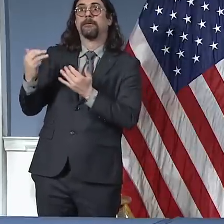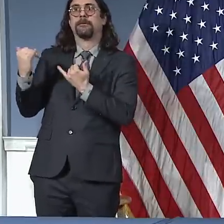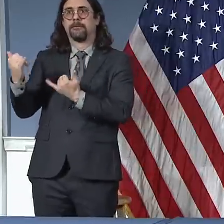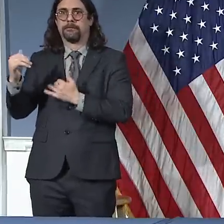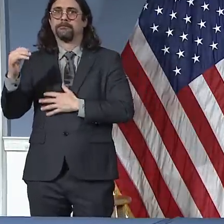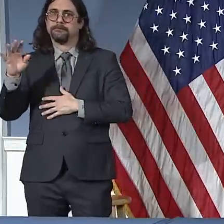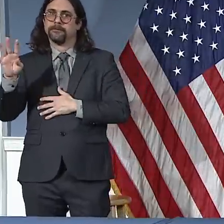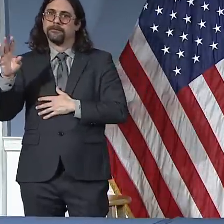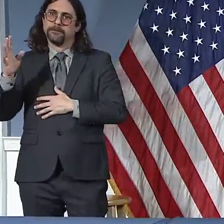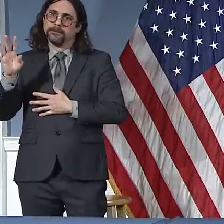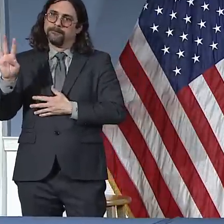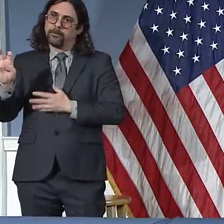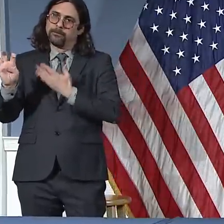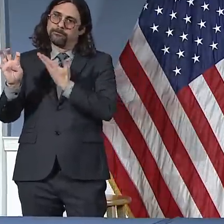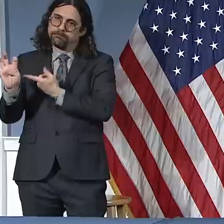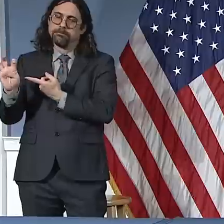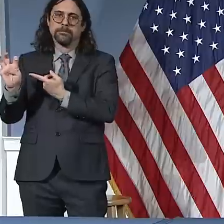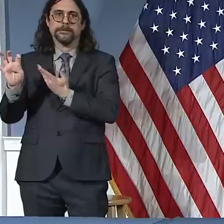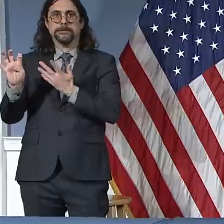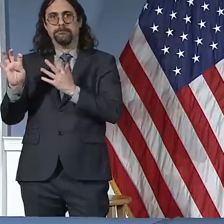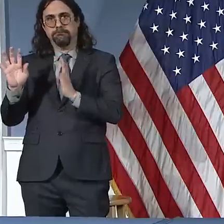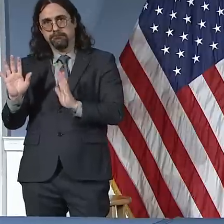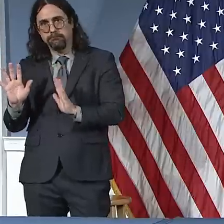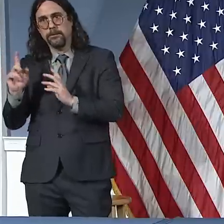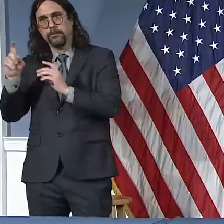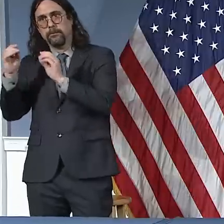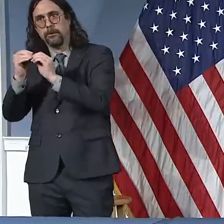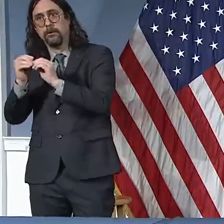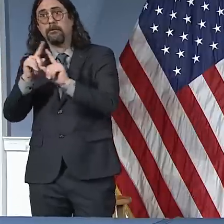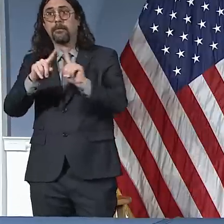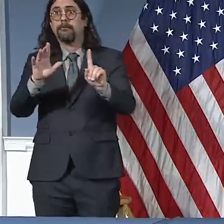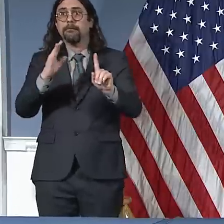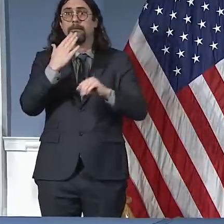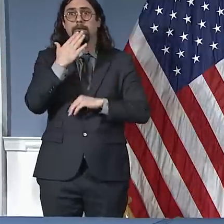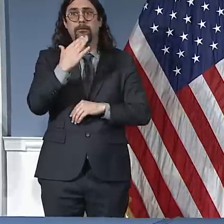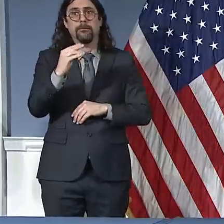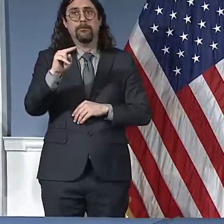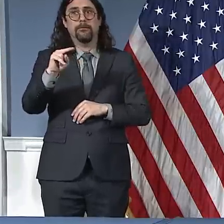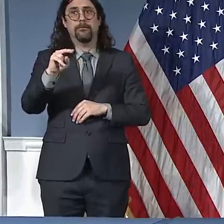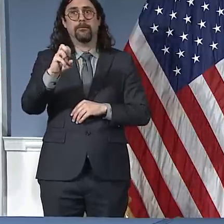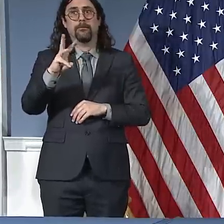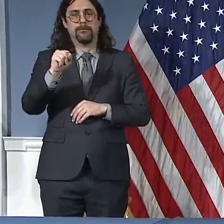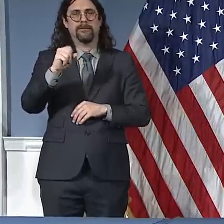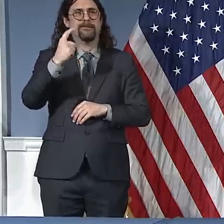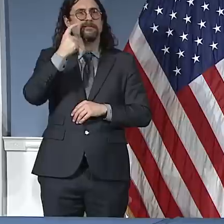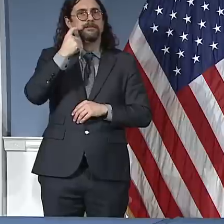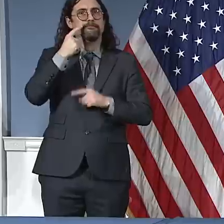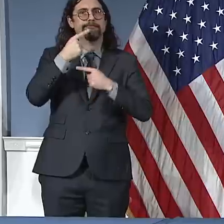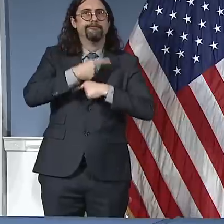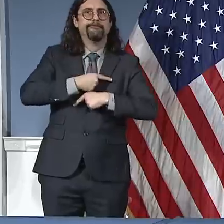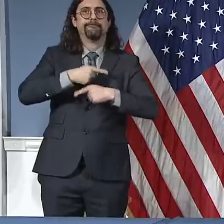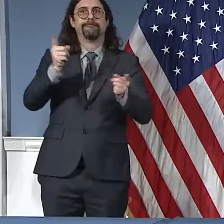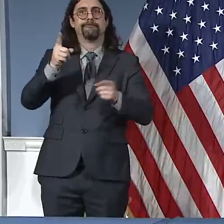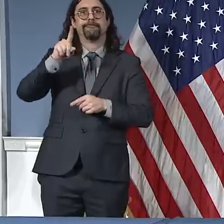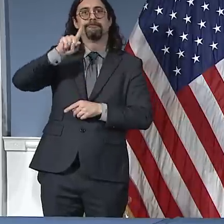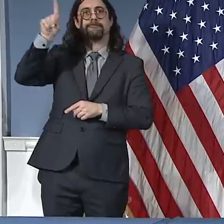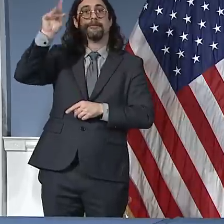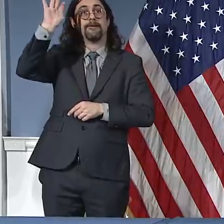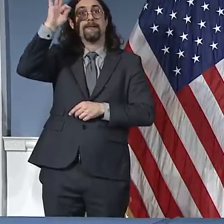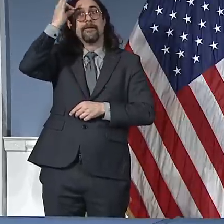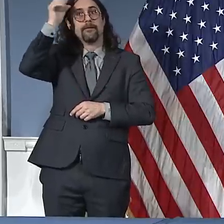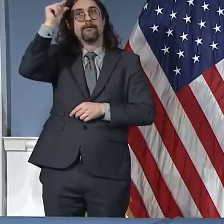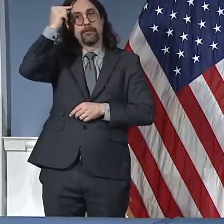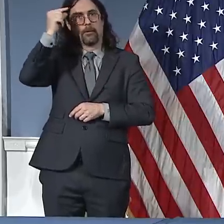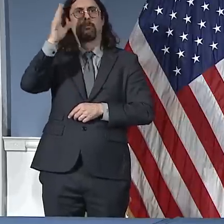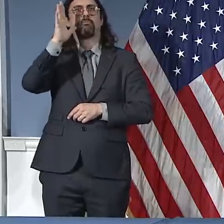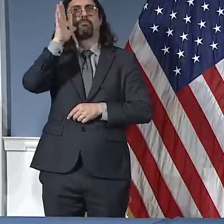that we got an announcement from the federal government that 4,000 more ventilators are on the way to New York State in